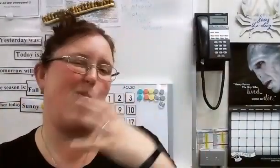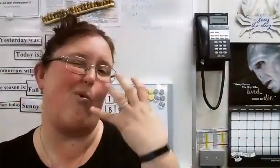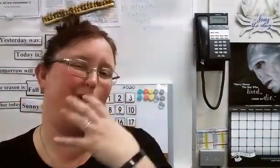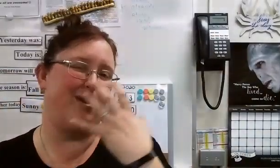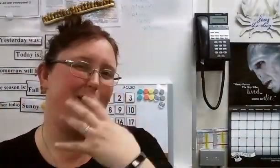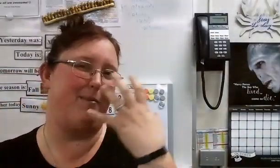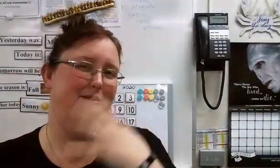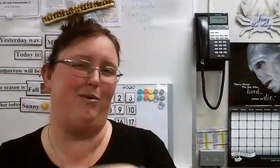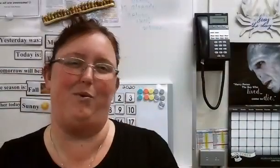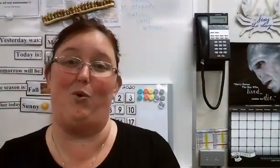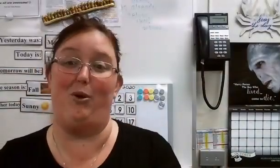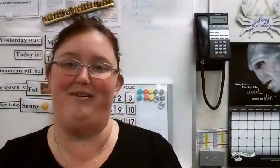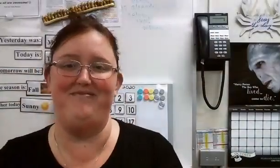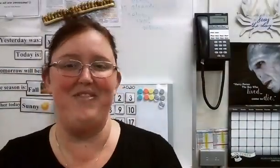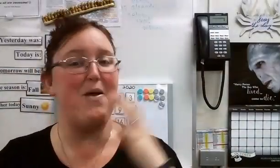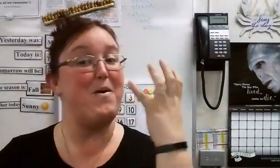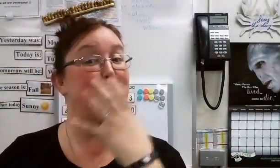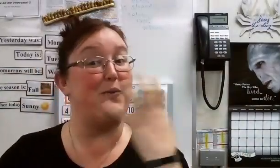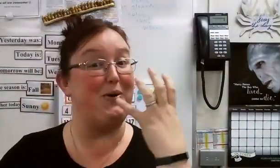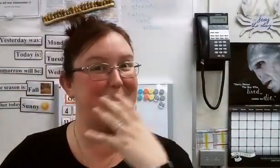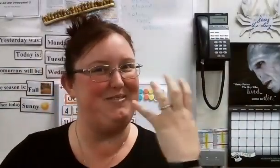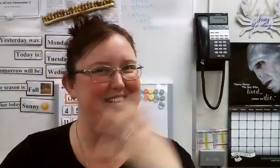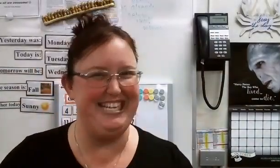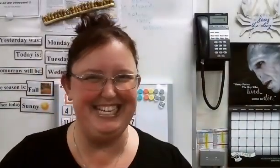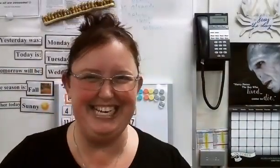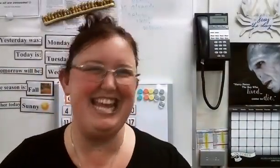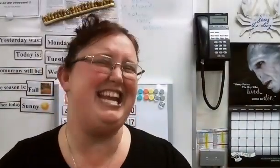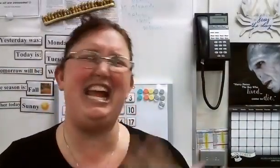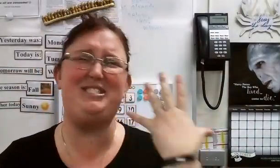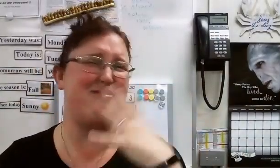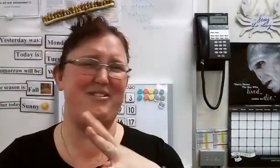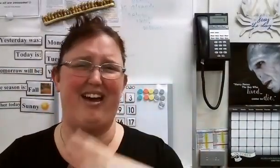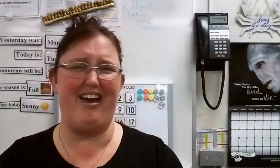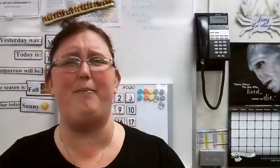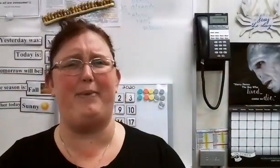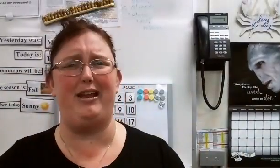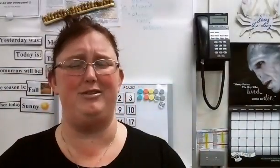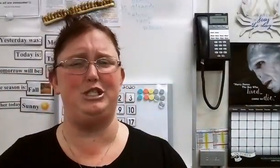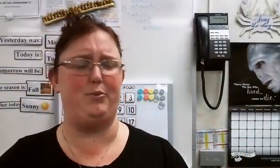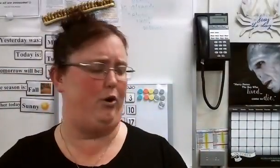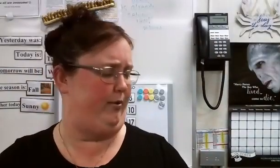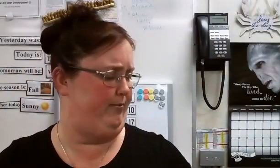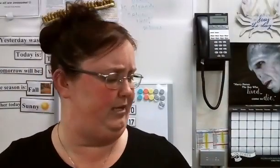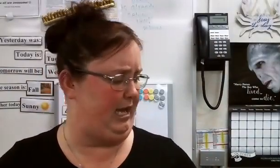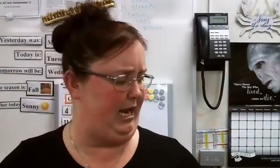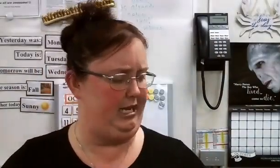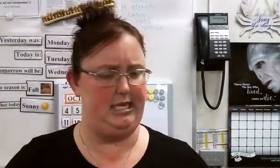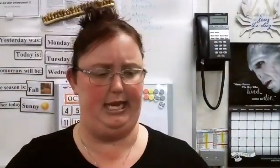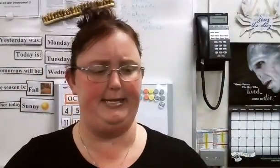of warm. Warm. Warm. Not too, too hot, but just warm in the 80s, I think.